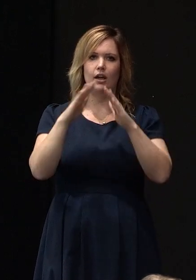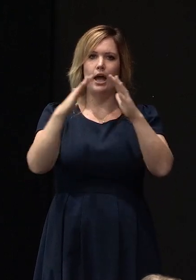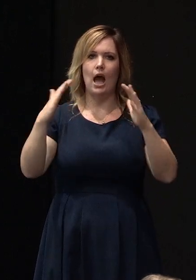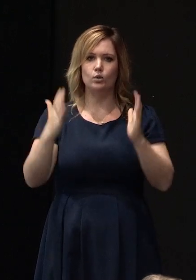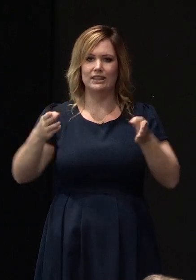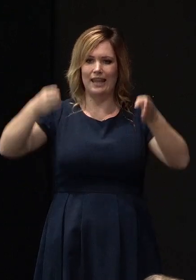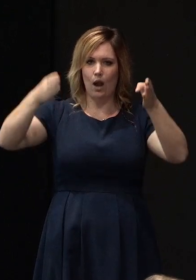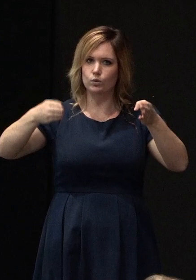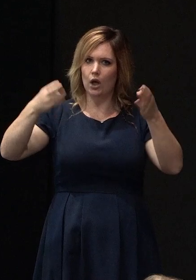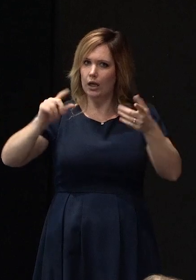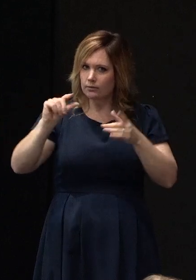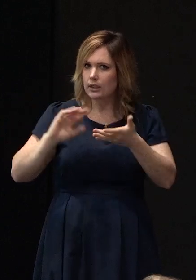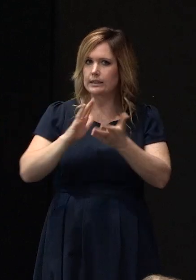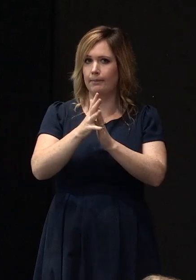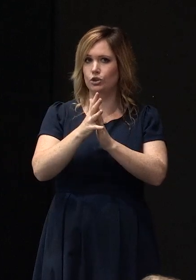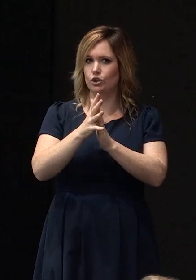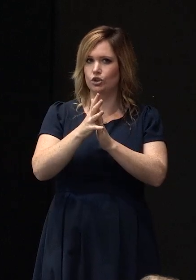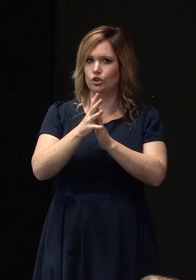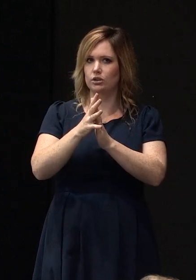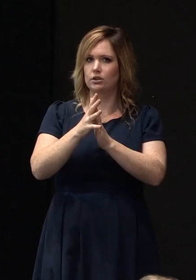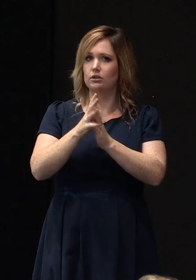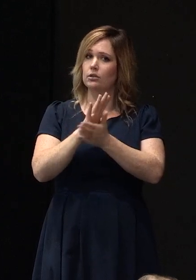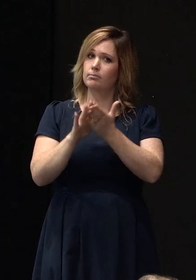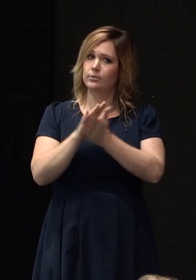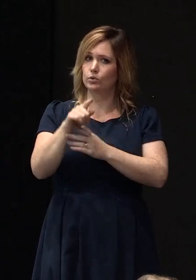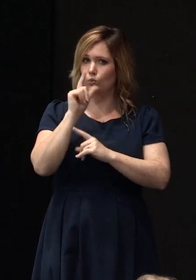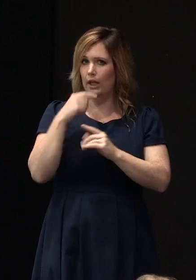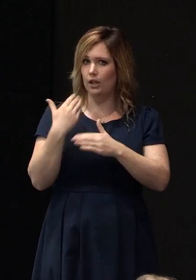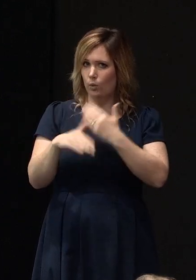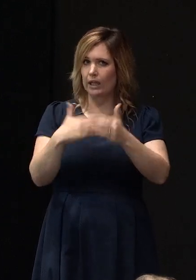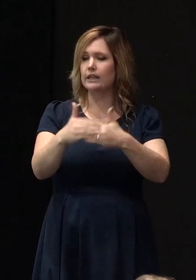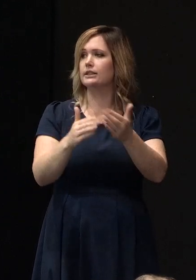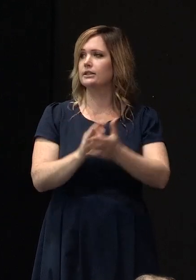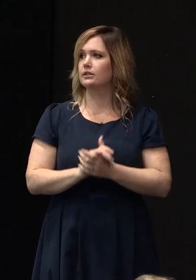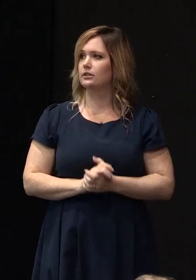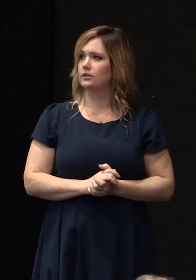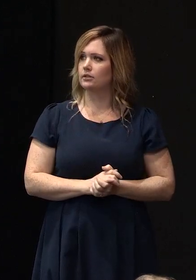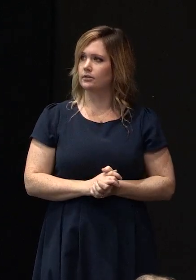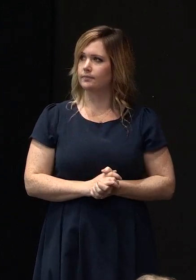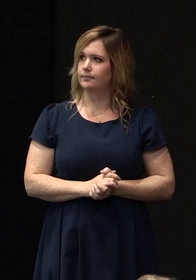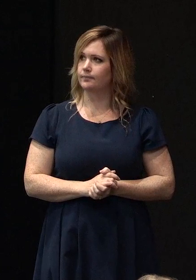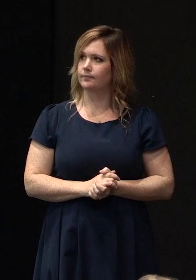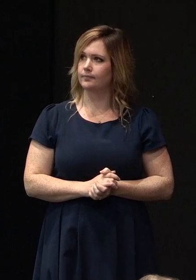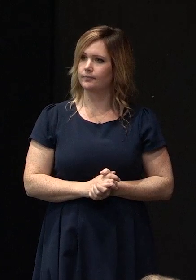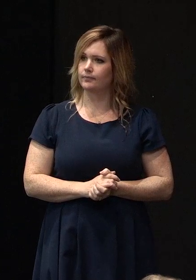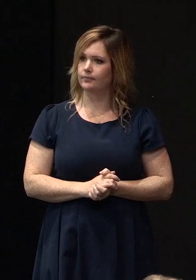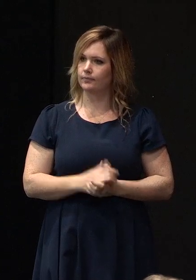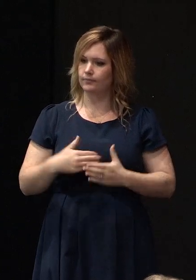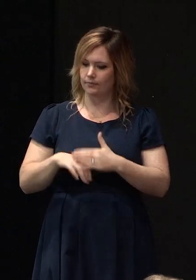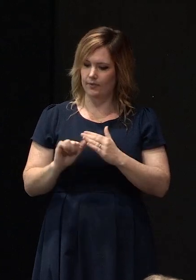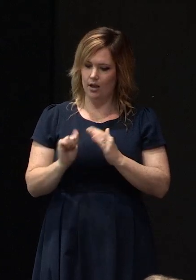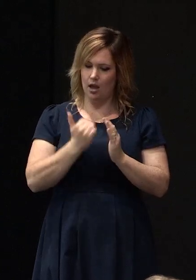then you can go ahead and do it and you know there is in our guidance